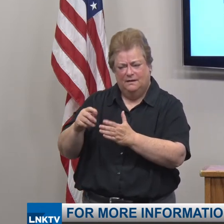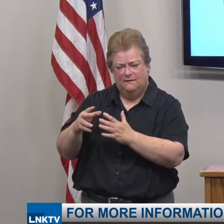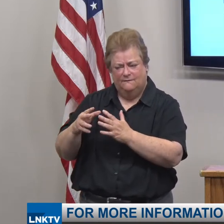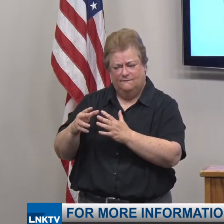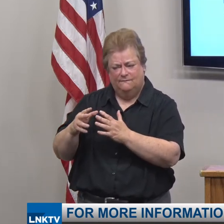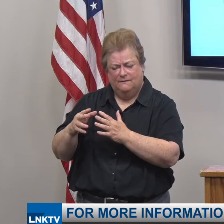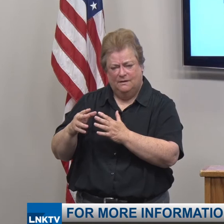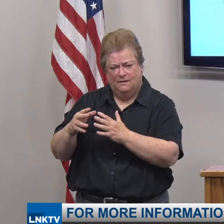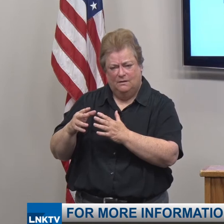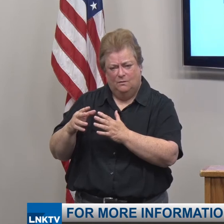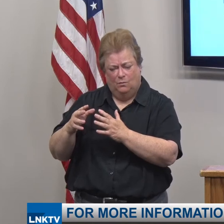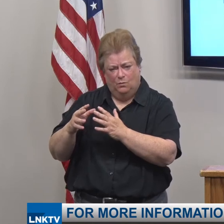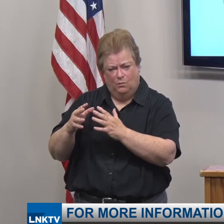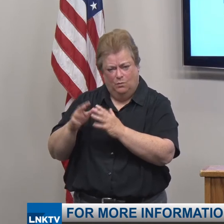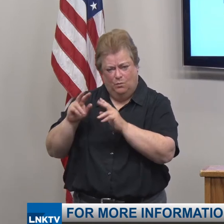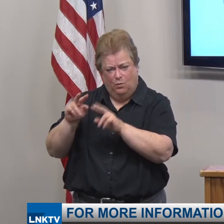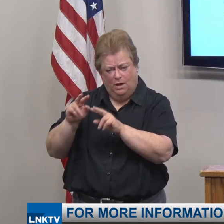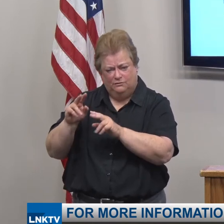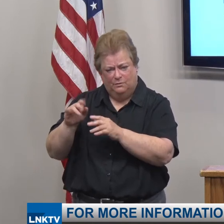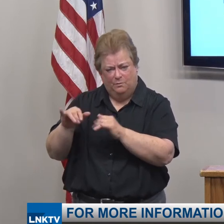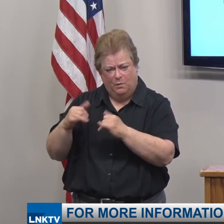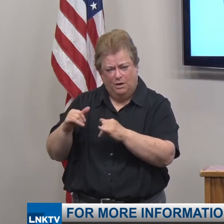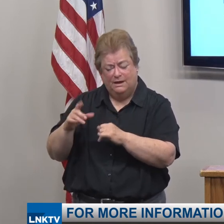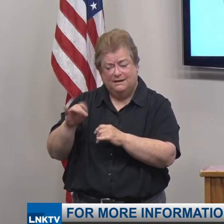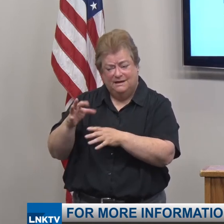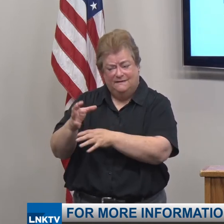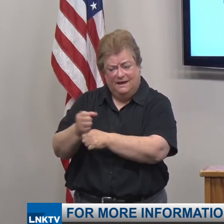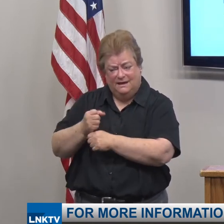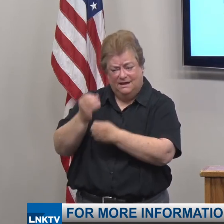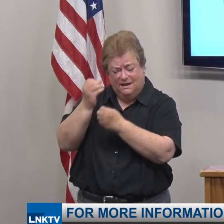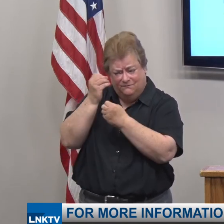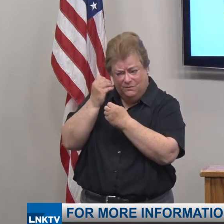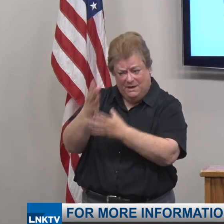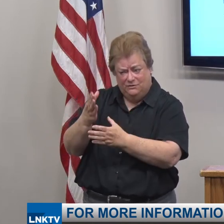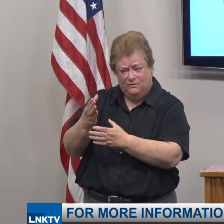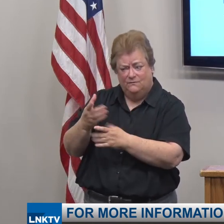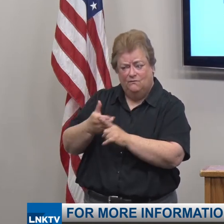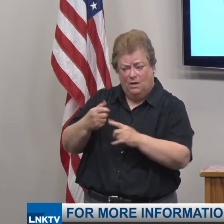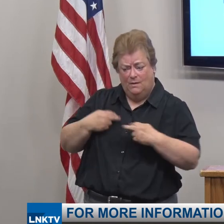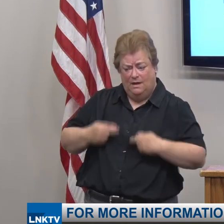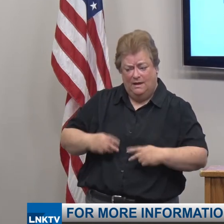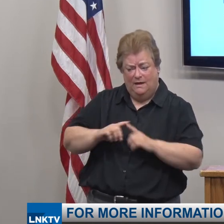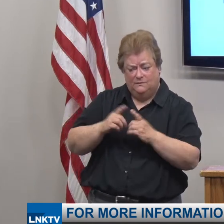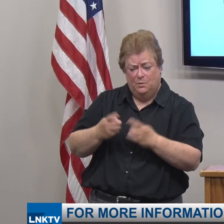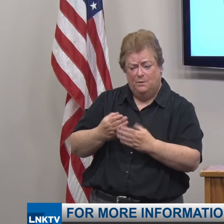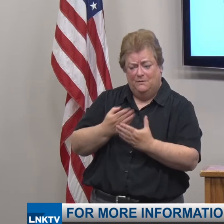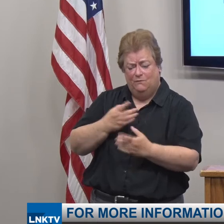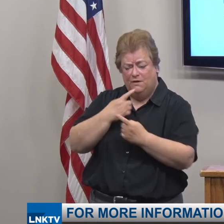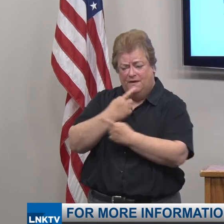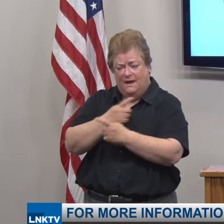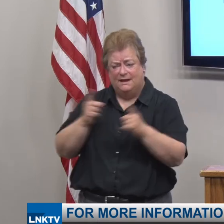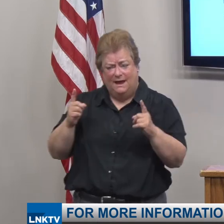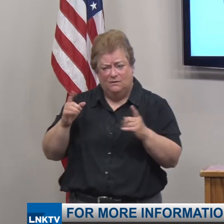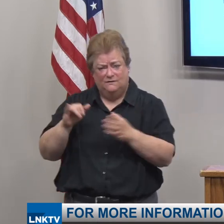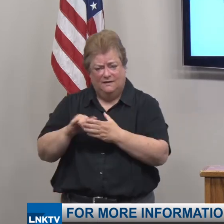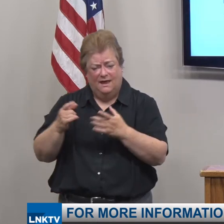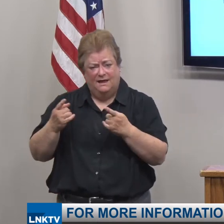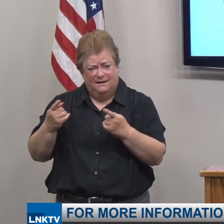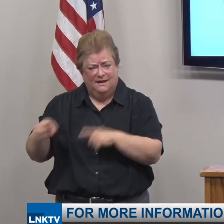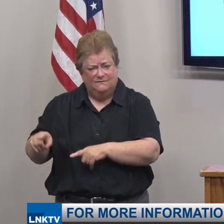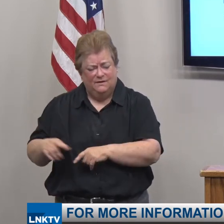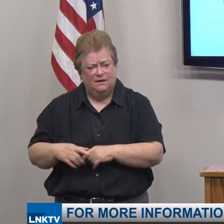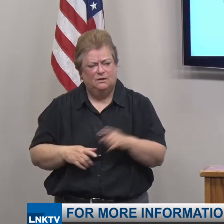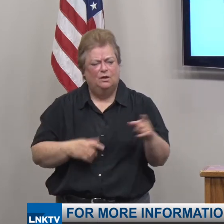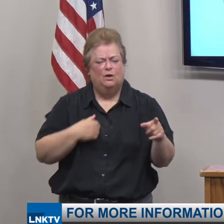get authorization from you and the health department before announcing that event? We were in discussions